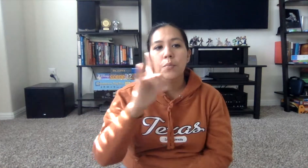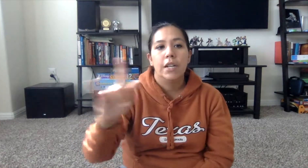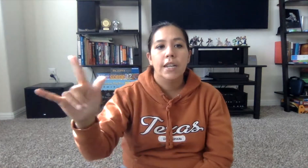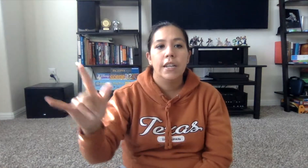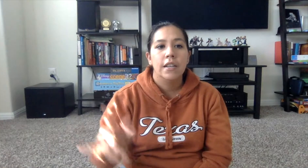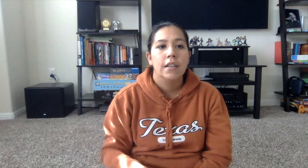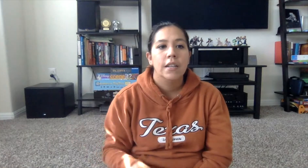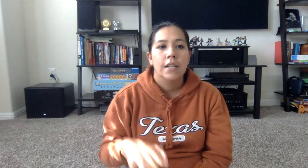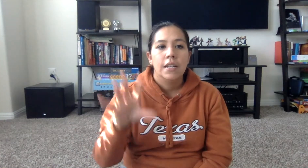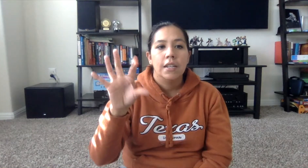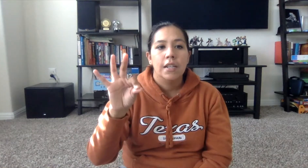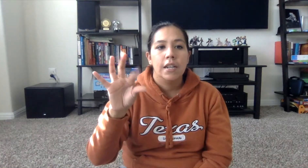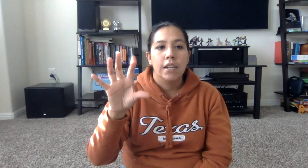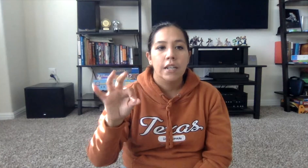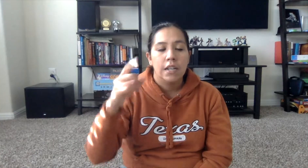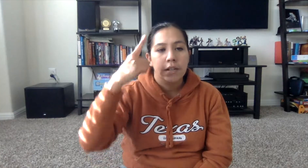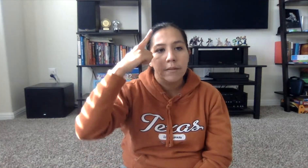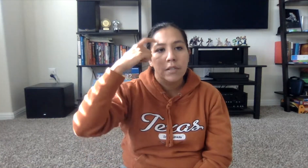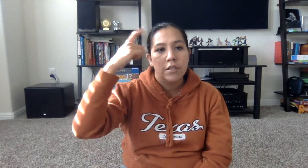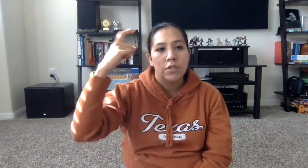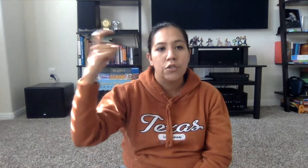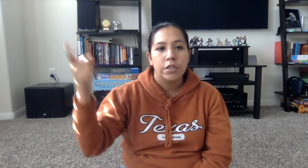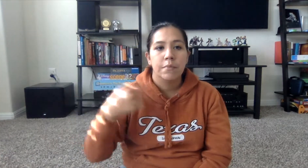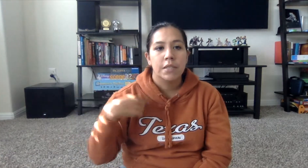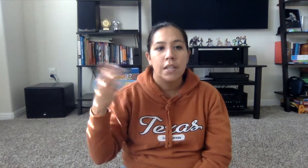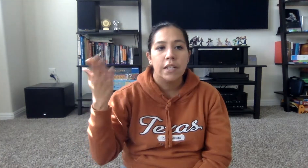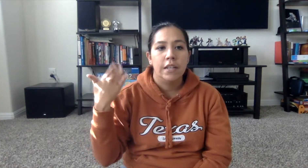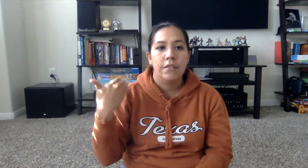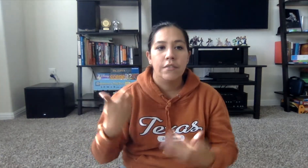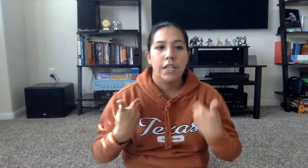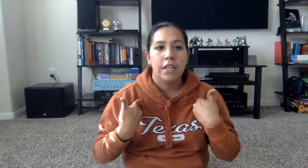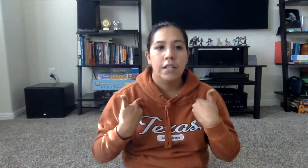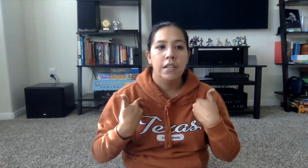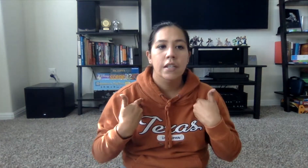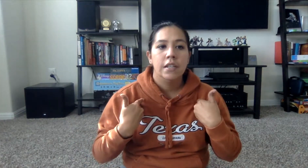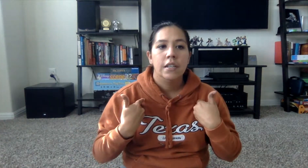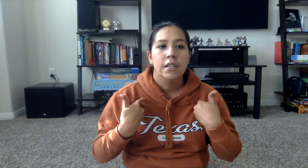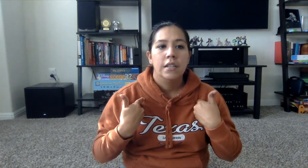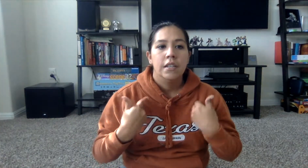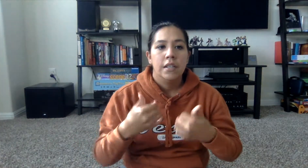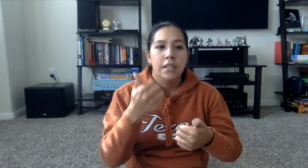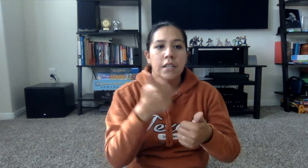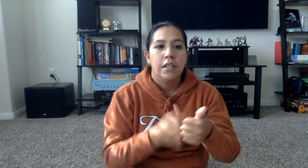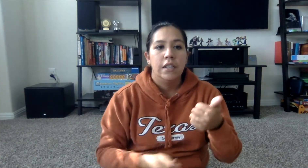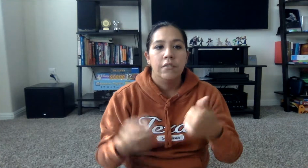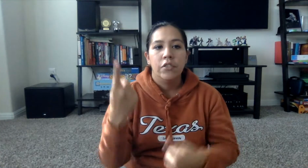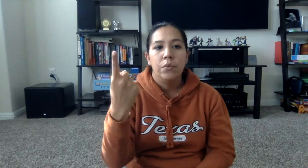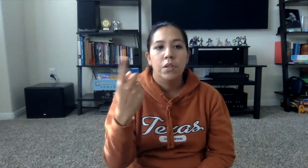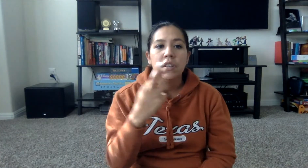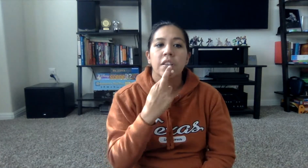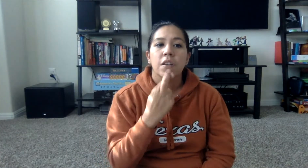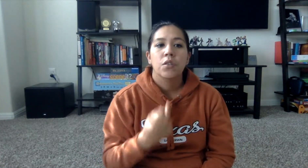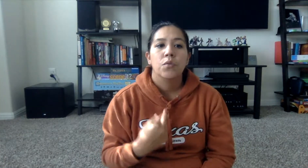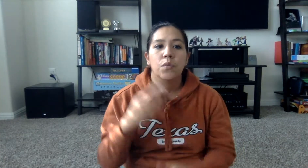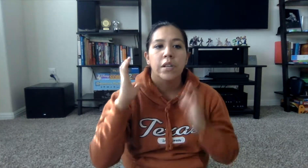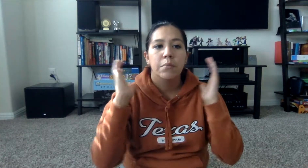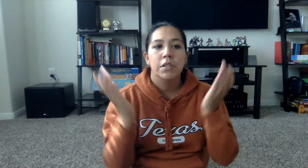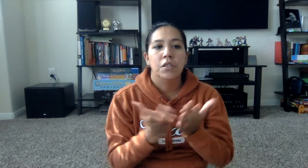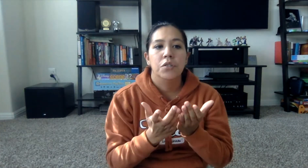by 99 I'm I have had in everyone red balloon